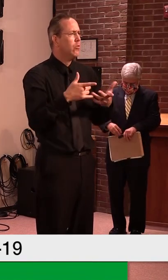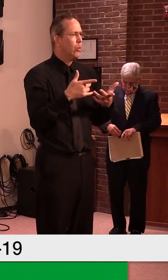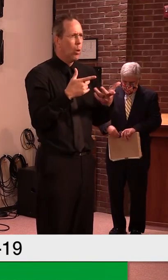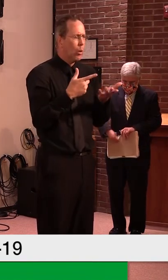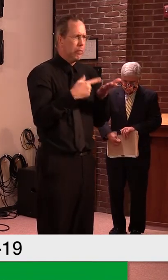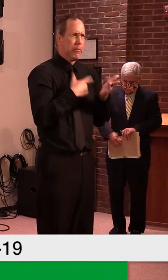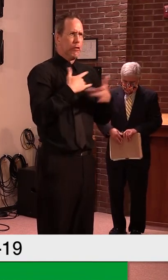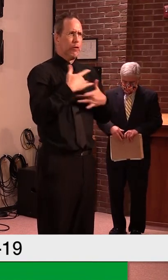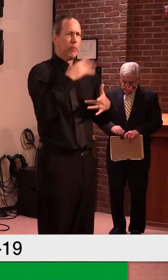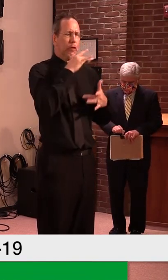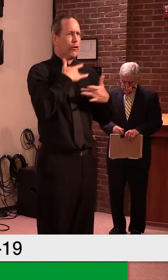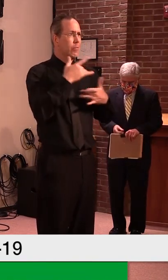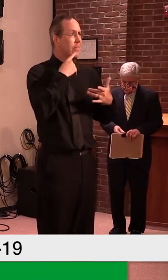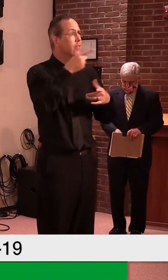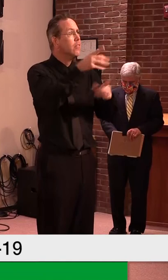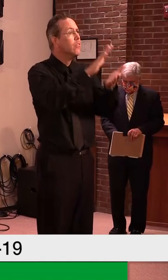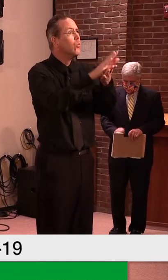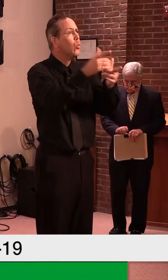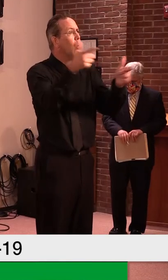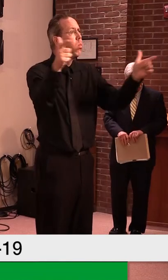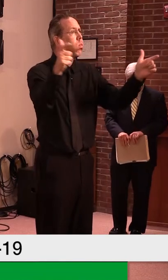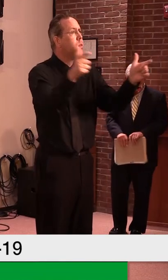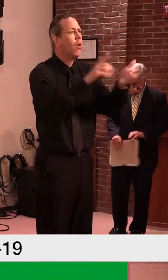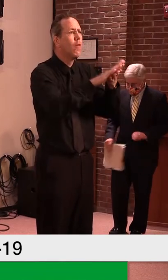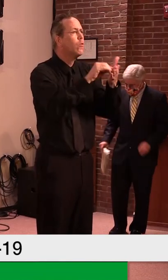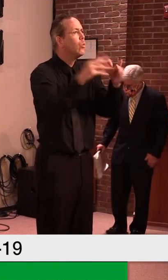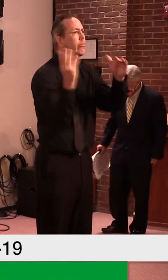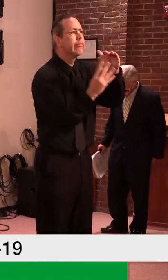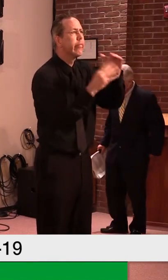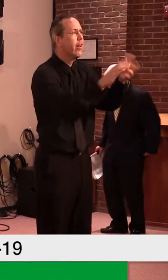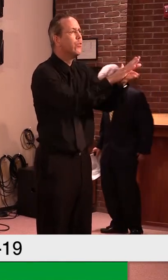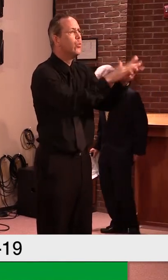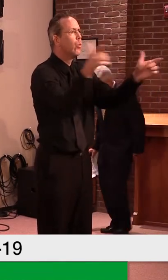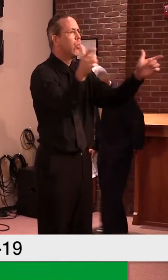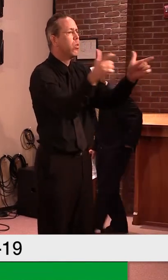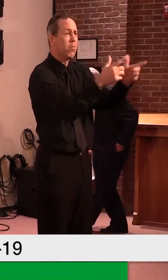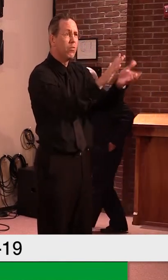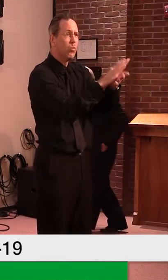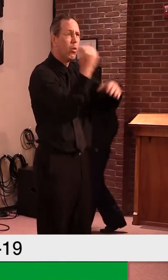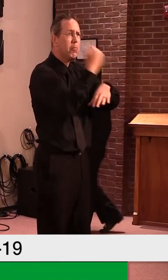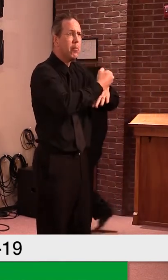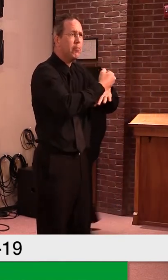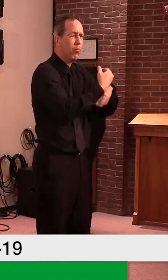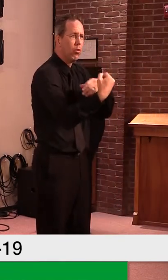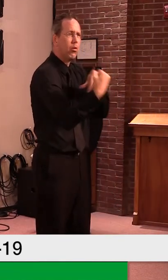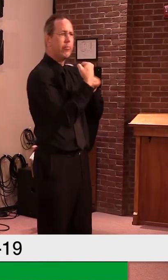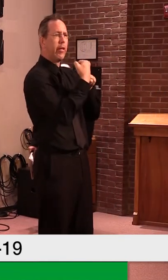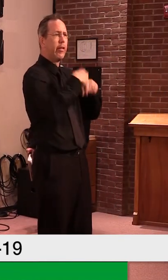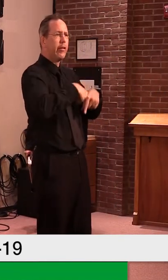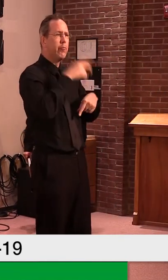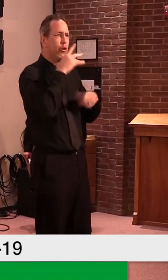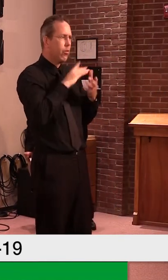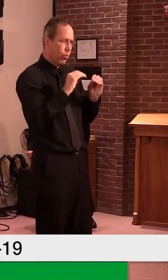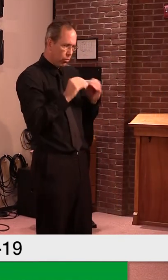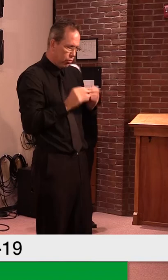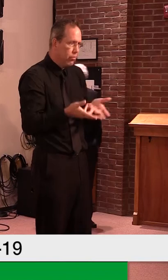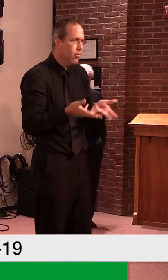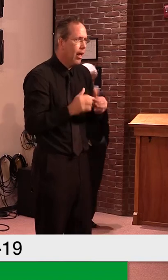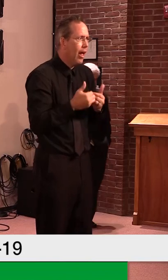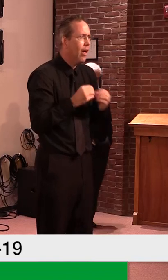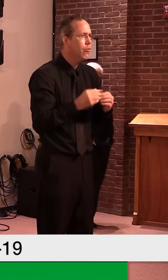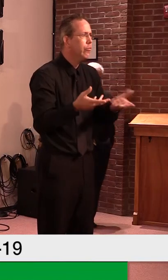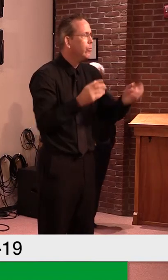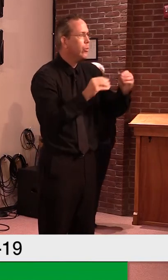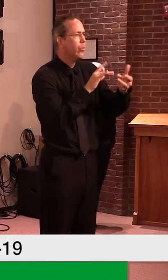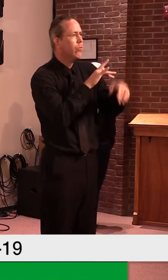Yeah, it's, I think it's a great question. It's just, uh, representative of, you know, the cause of some of the, uh, a lot of the anxiety that we do, I don't think the